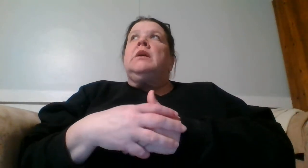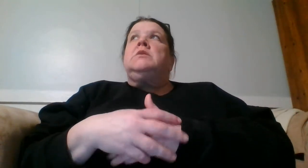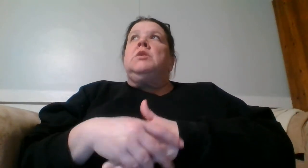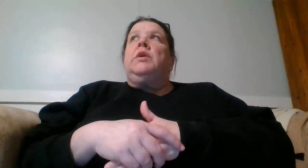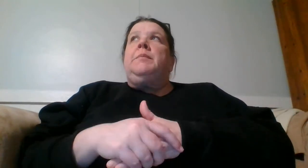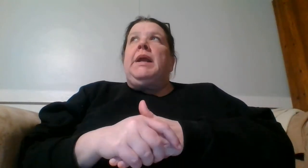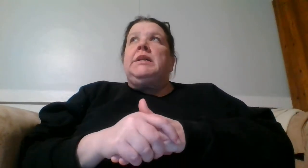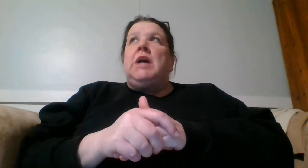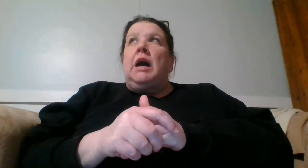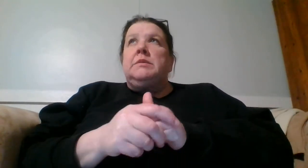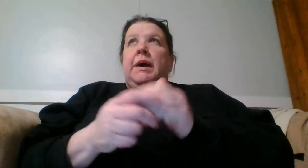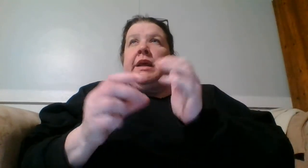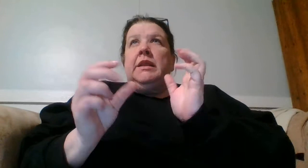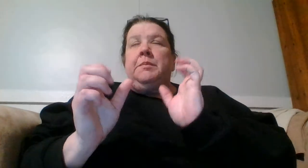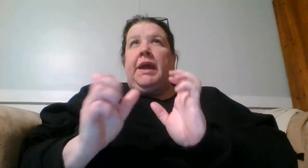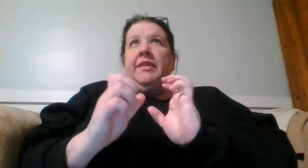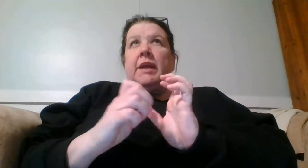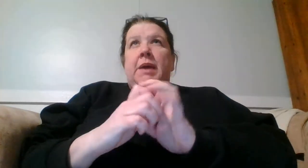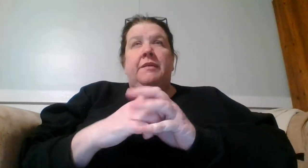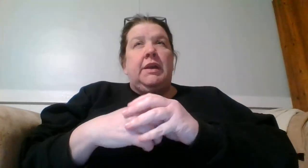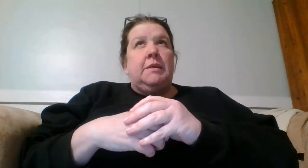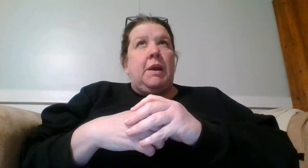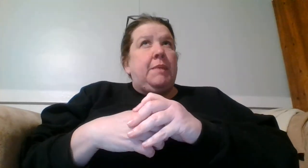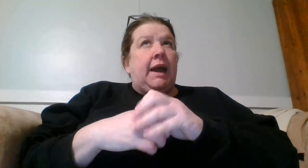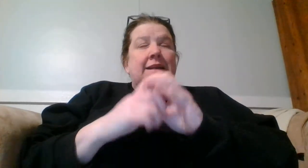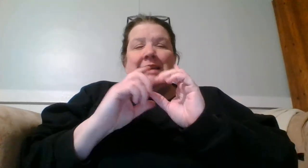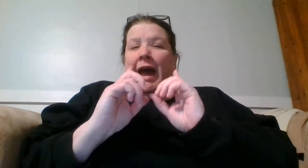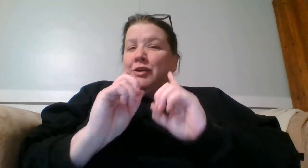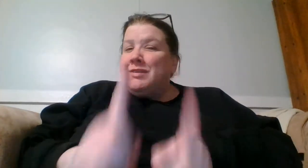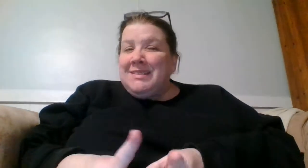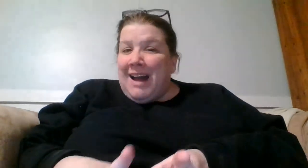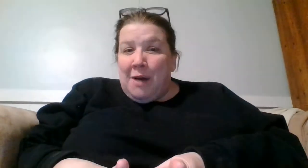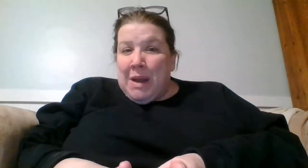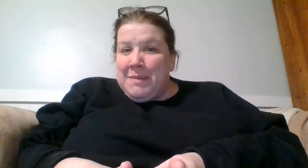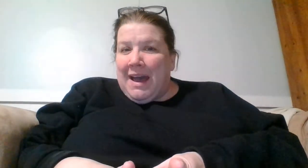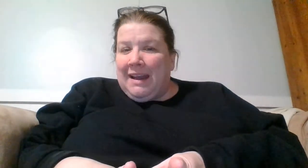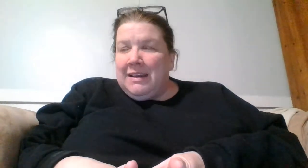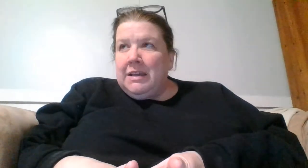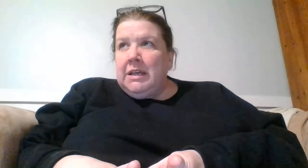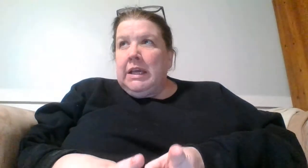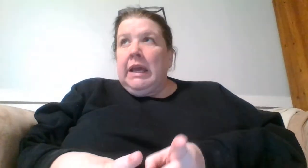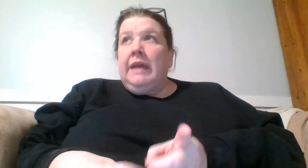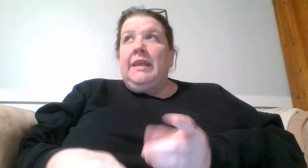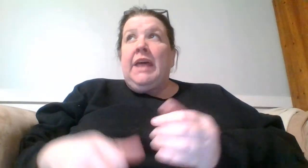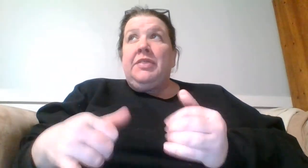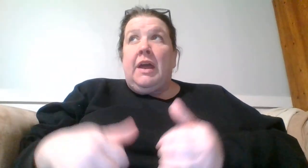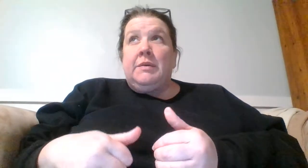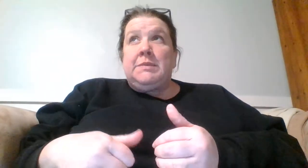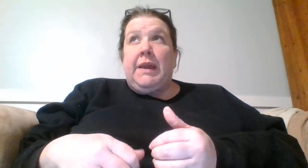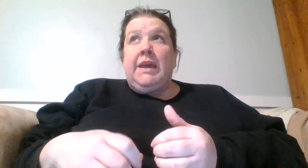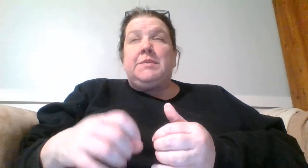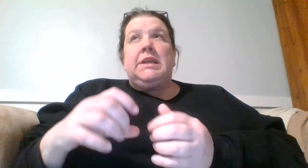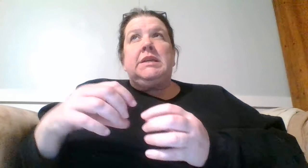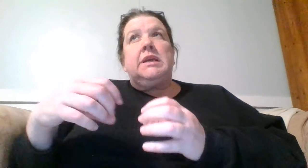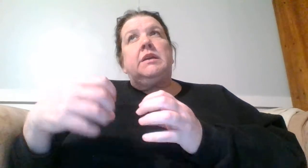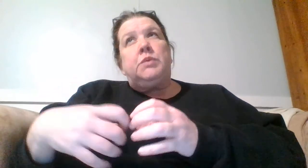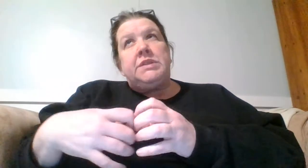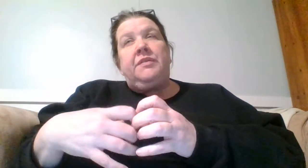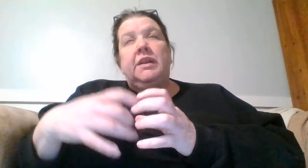So, him and I talked about it and the pain that I'm having in my back is actually not my back. And then I thought it was my hips and he's like, well, definitely